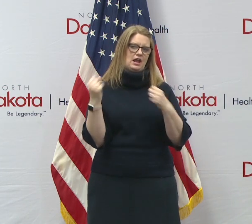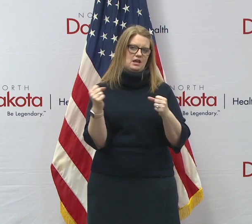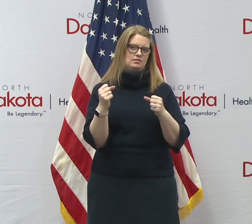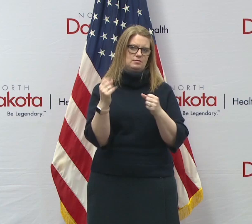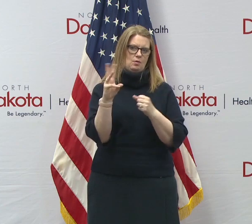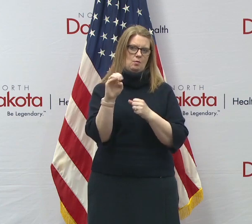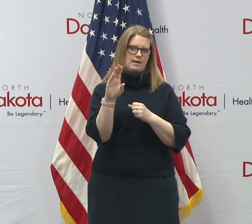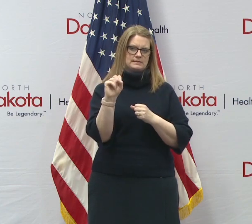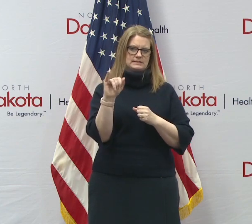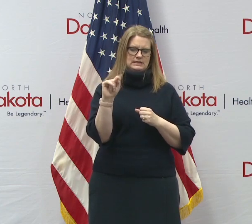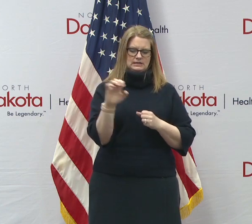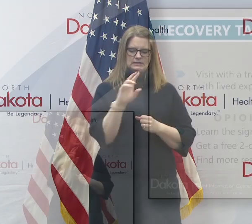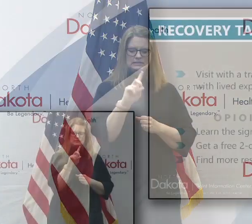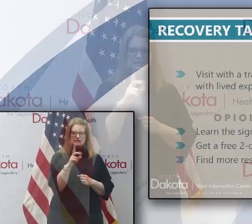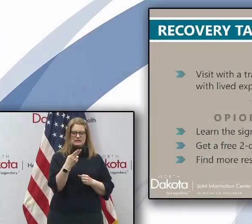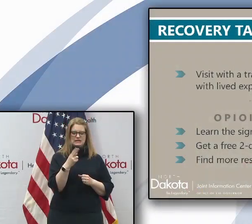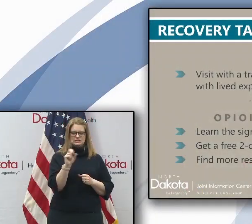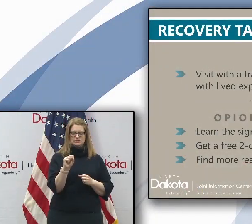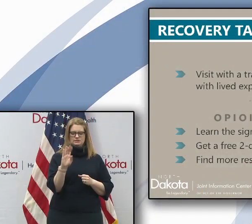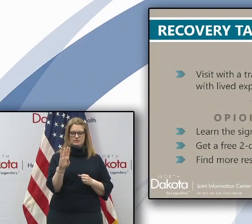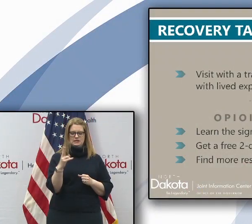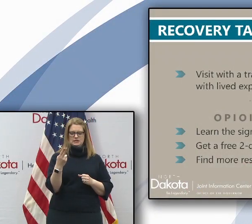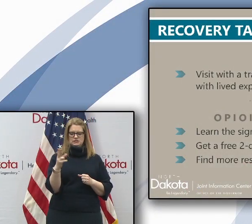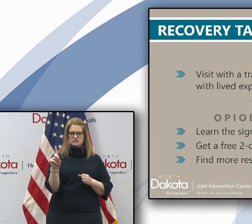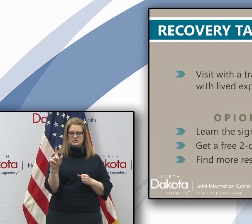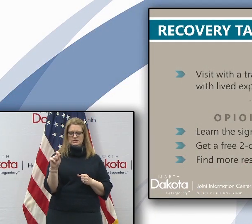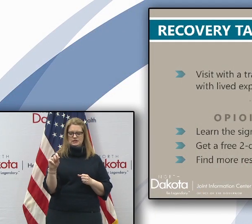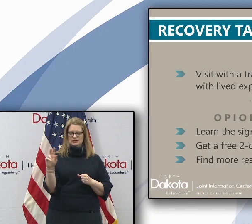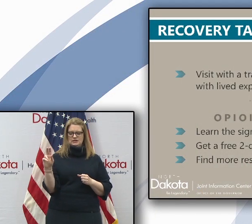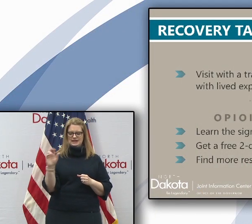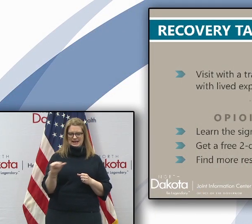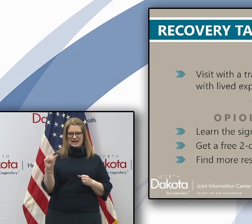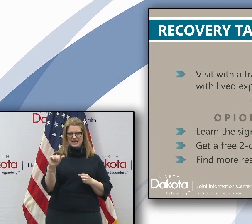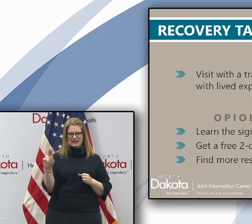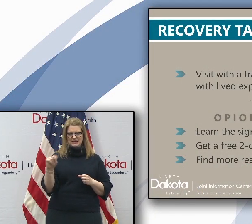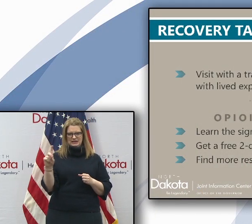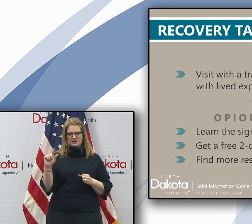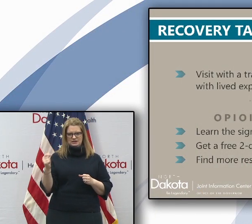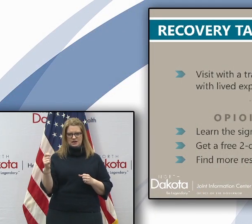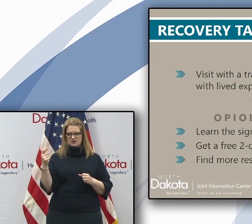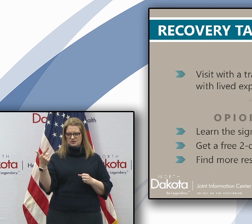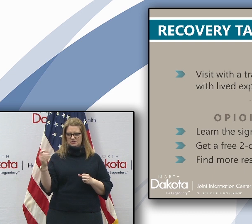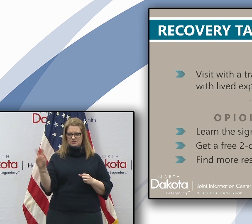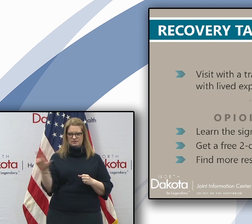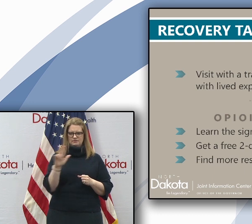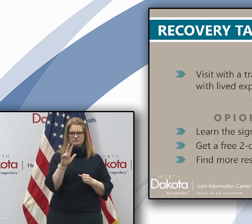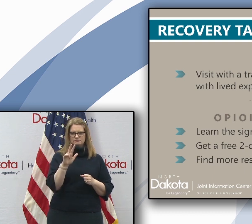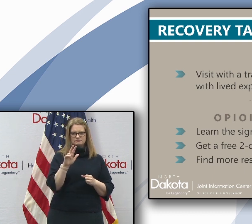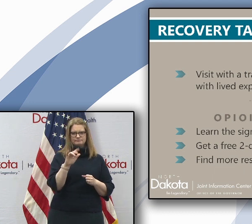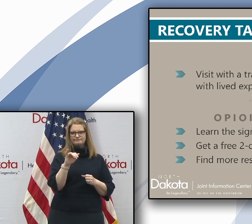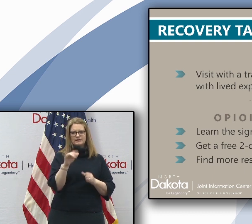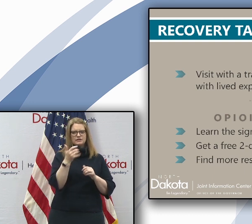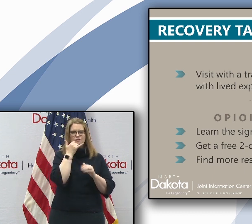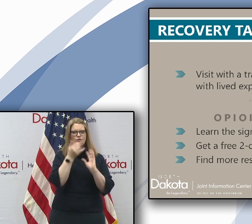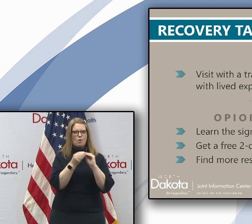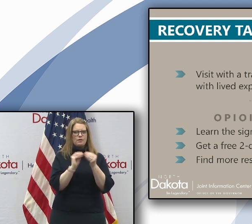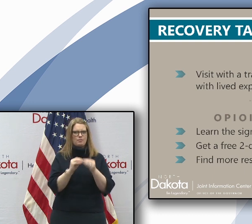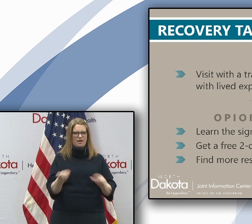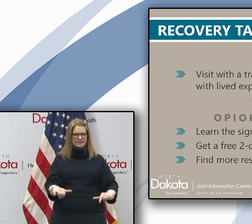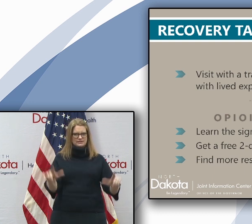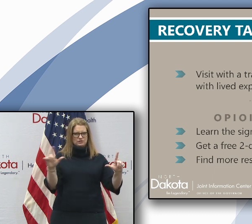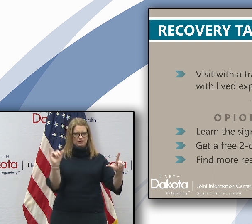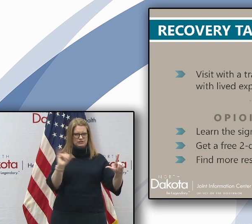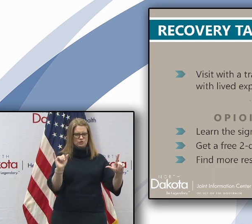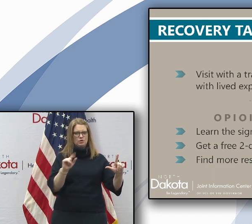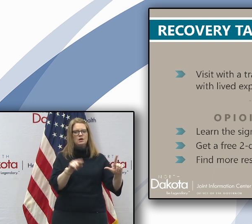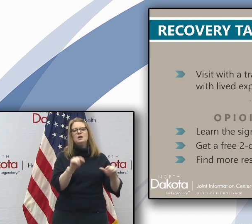website, dhsbhd.nd.gov or call 701-328-8920. Uh, if you go to